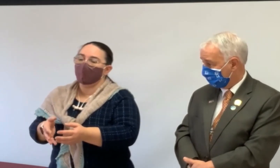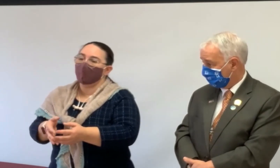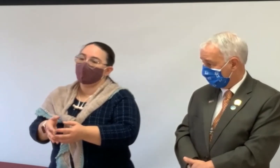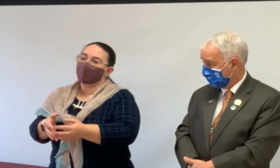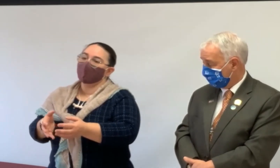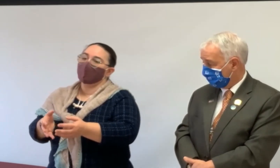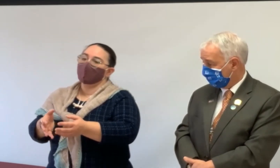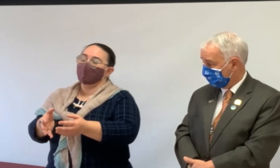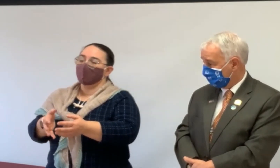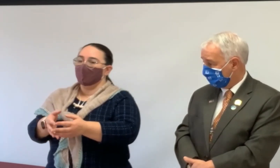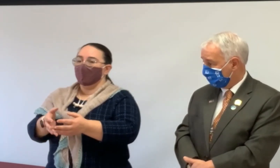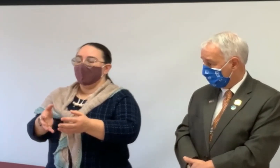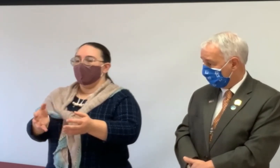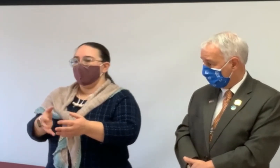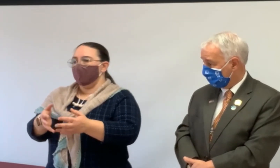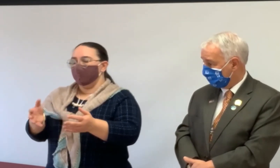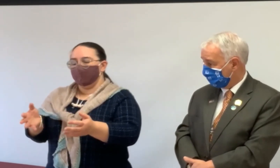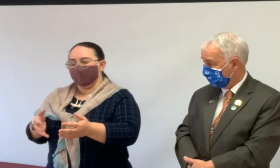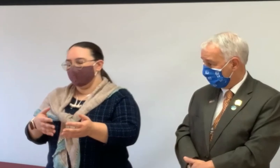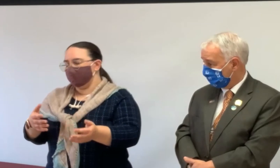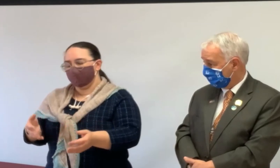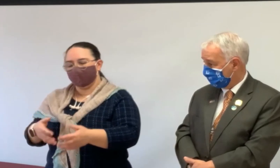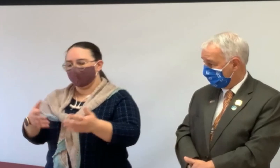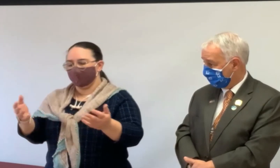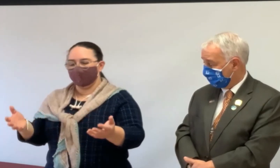motivated or have less financial, um,